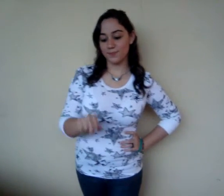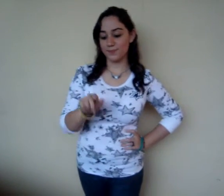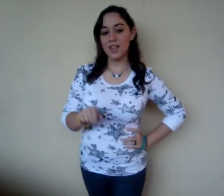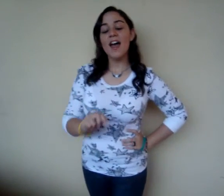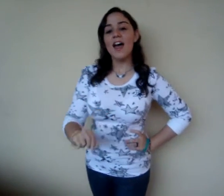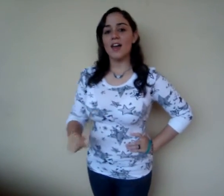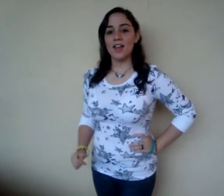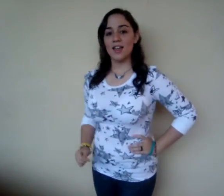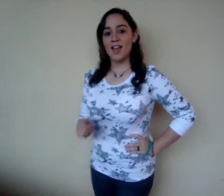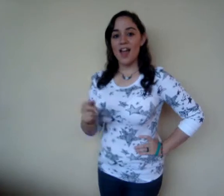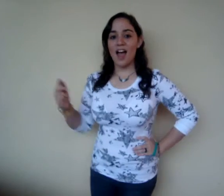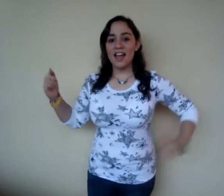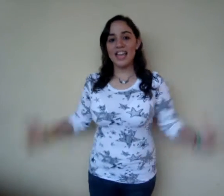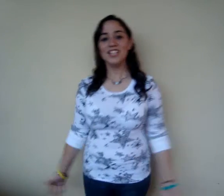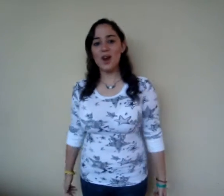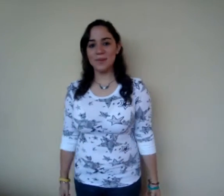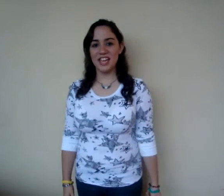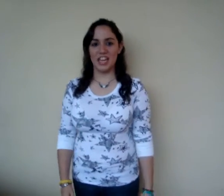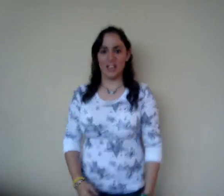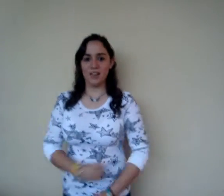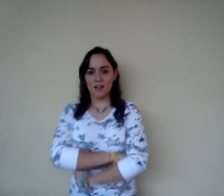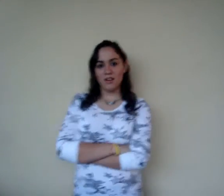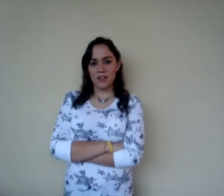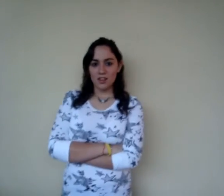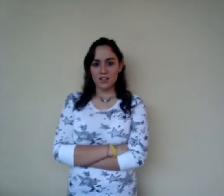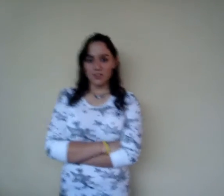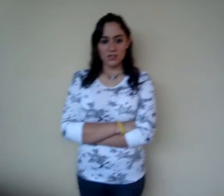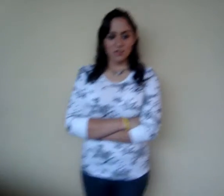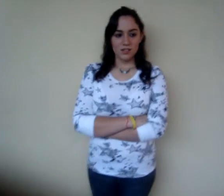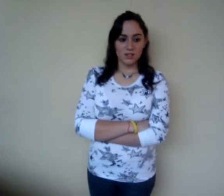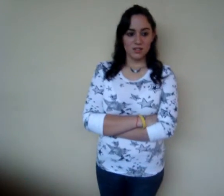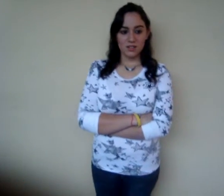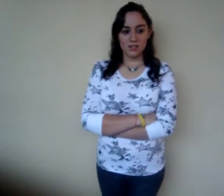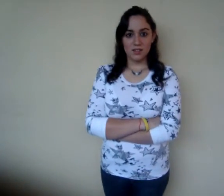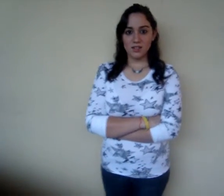What are you doing? I can't draw Mickey. Follow the TV. Extract the TV.